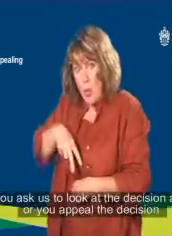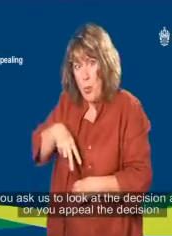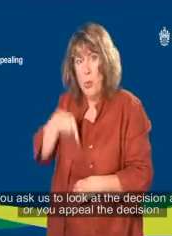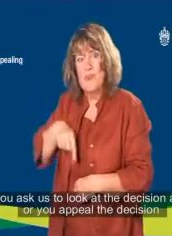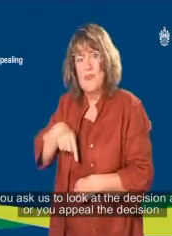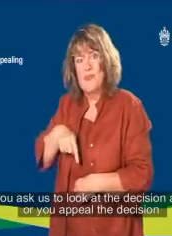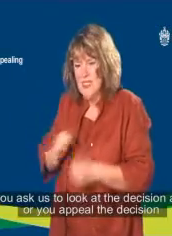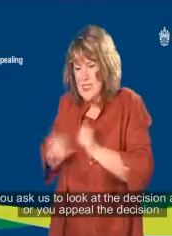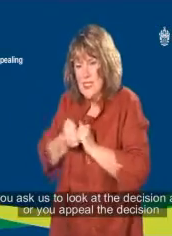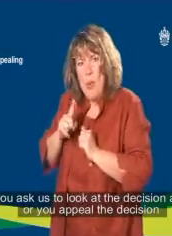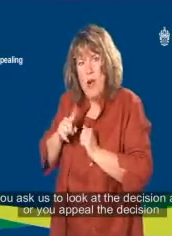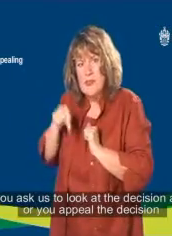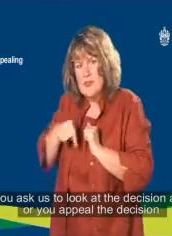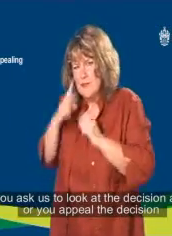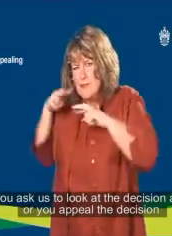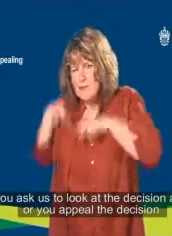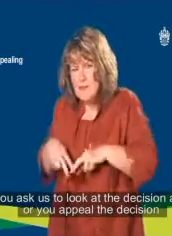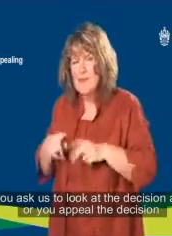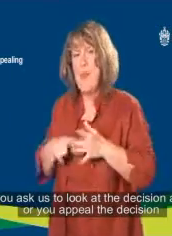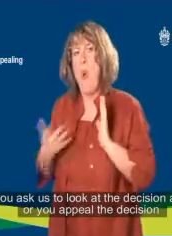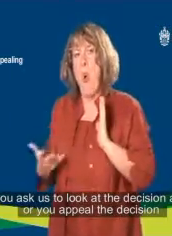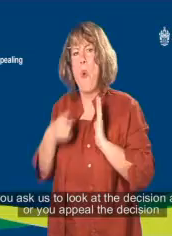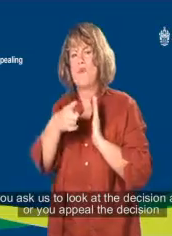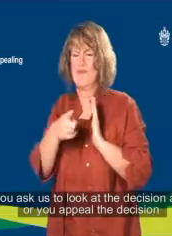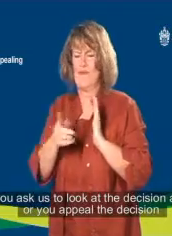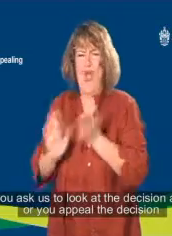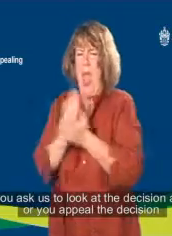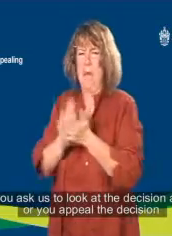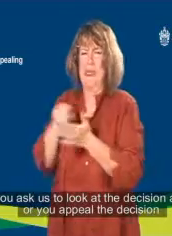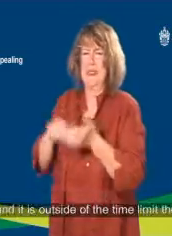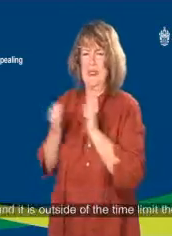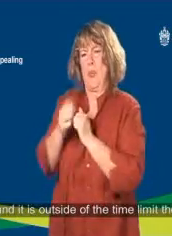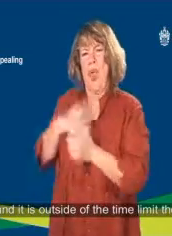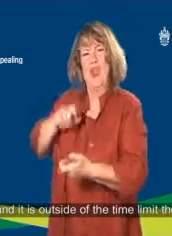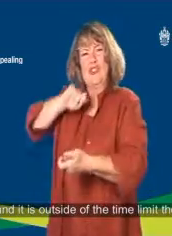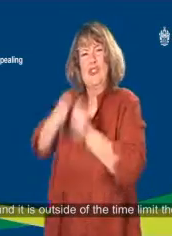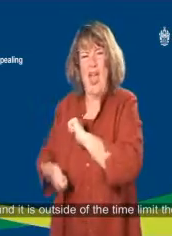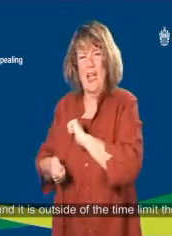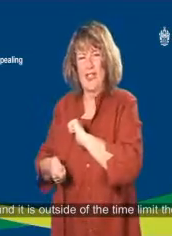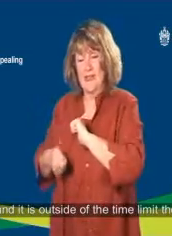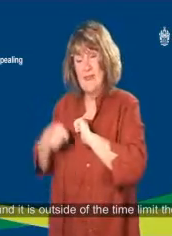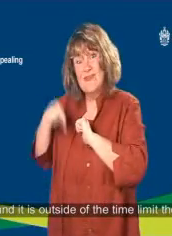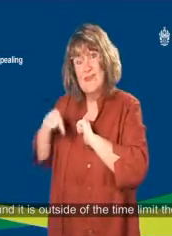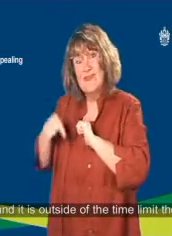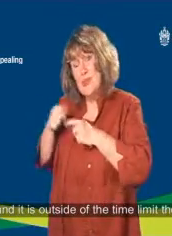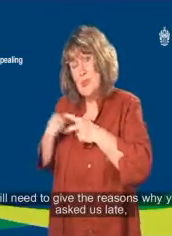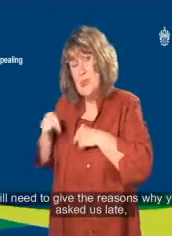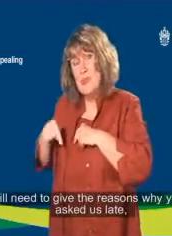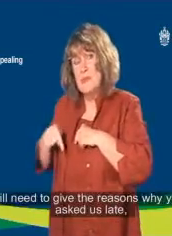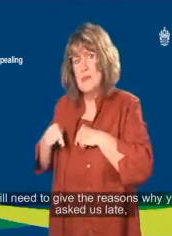If you ask us to look at the decision again or you appeal the decision and it is outside of the time limit then you